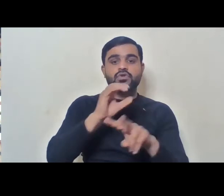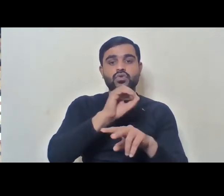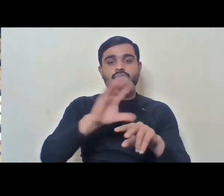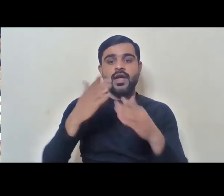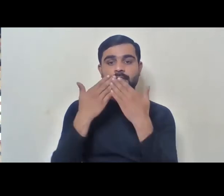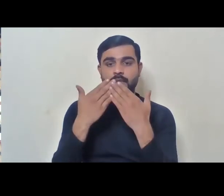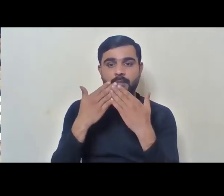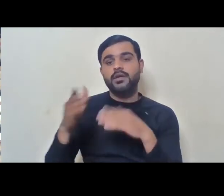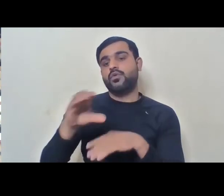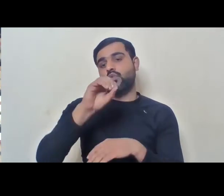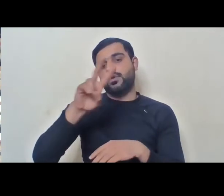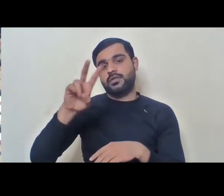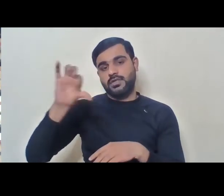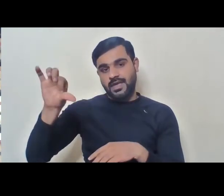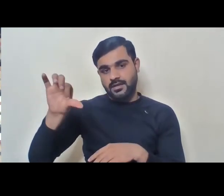2009.